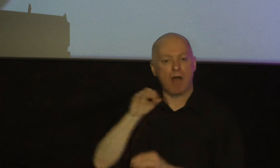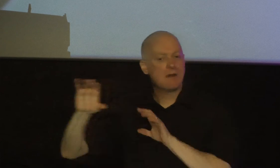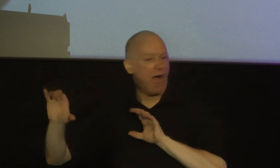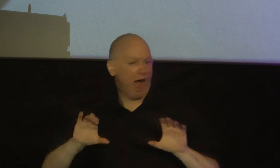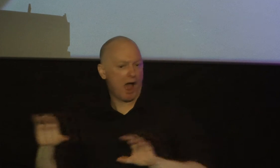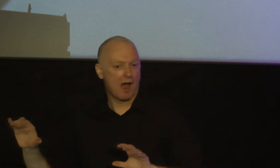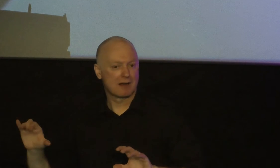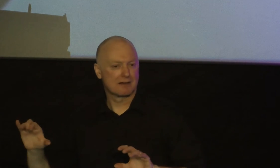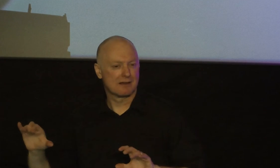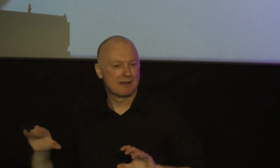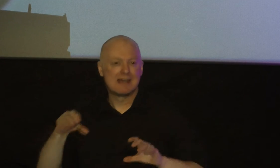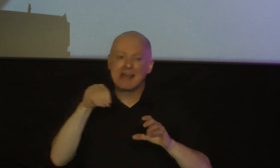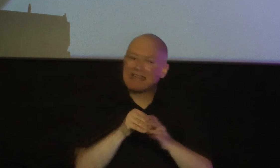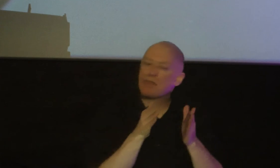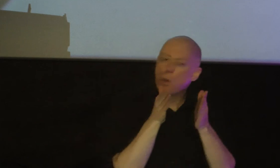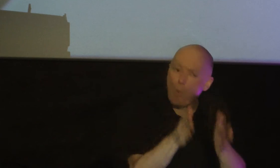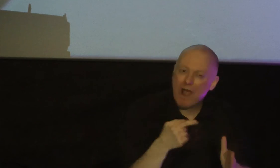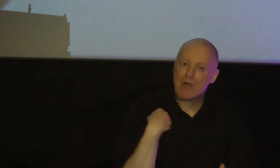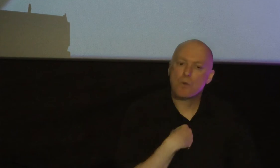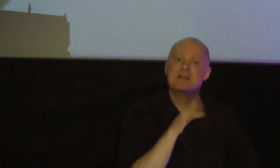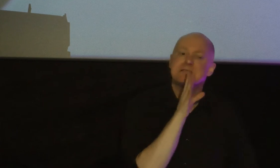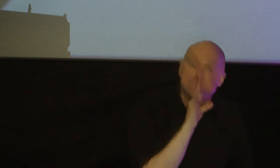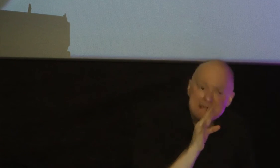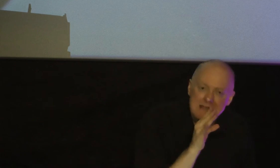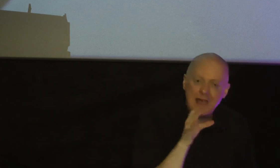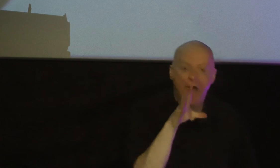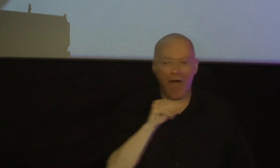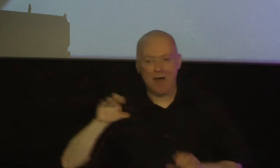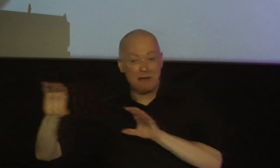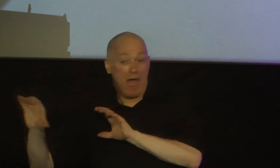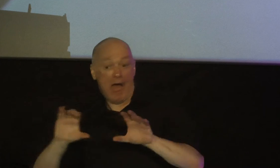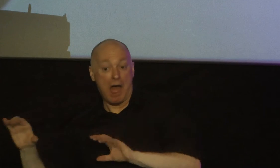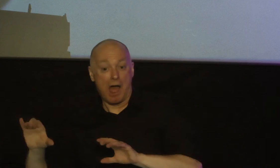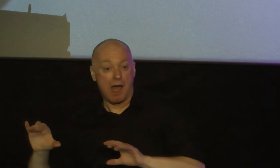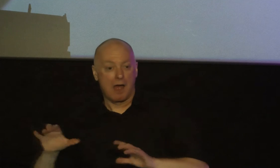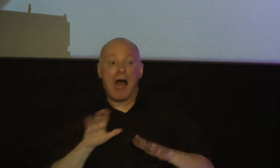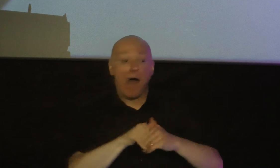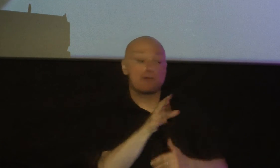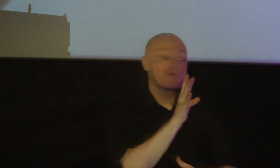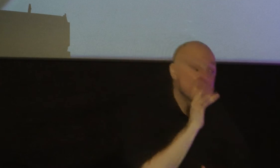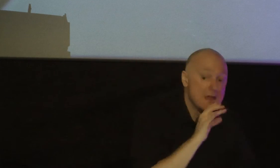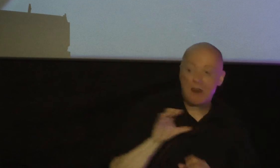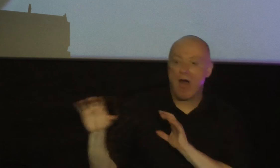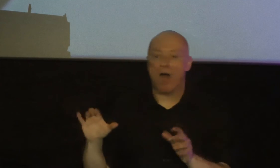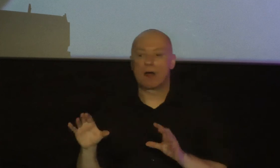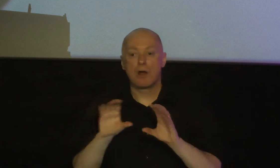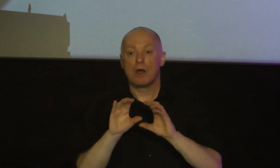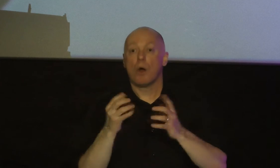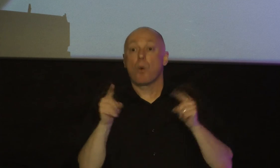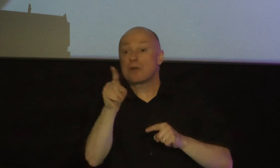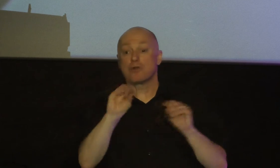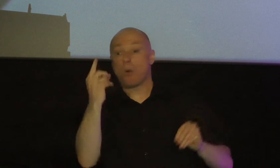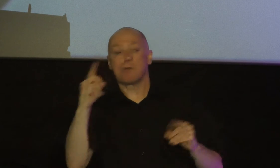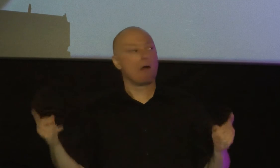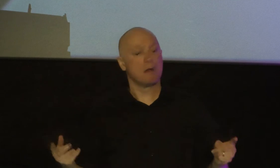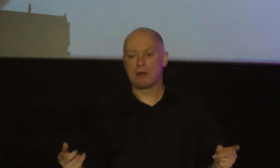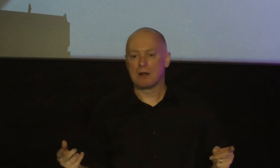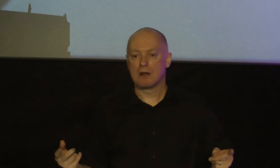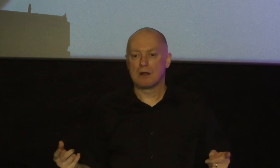in the way that we speak and act in the way that we speak and act when no one else is around you think it's okay just because it's you and your wife